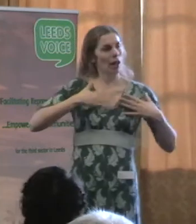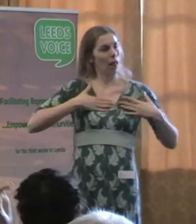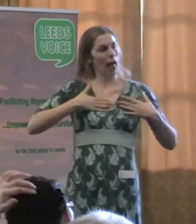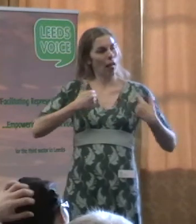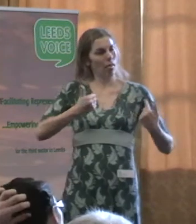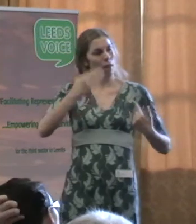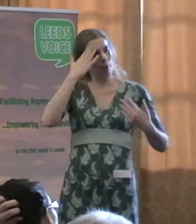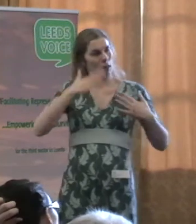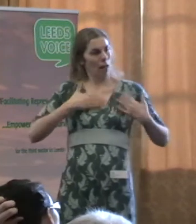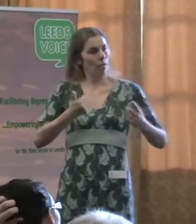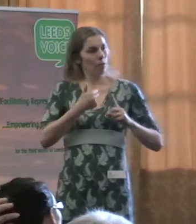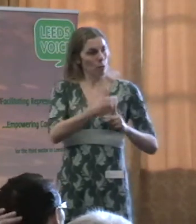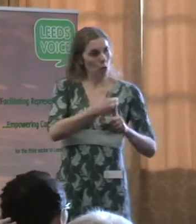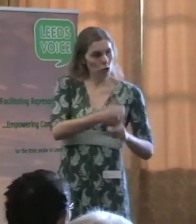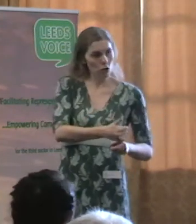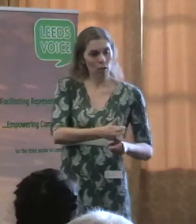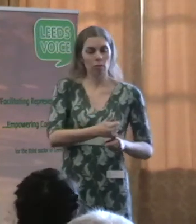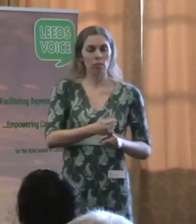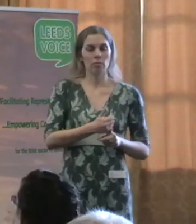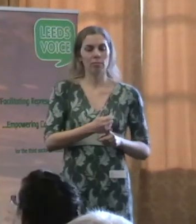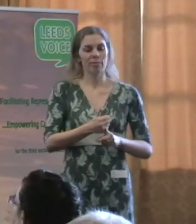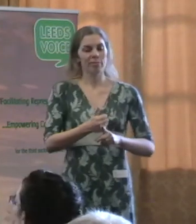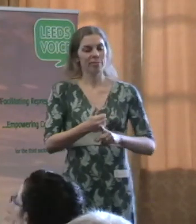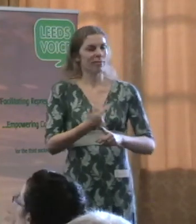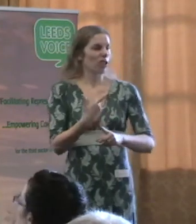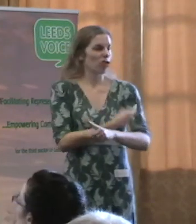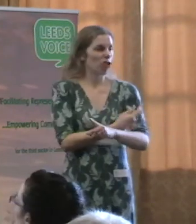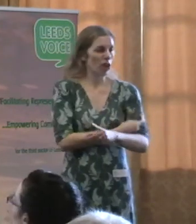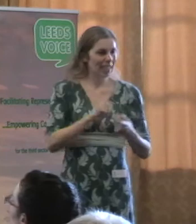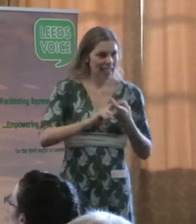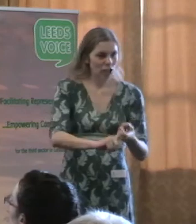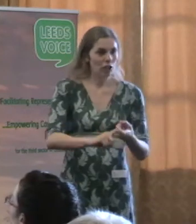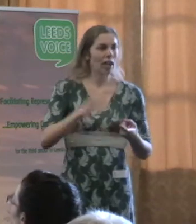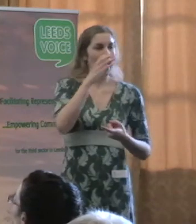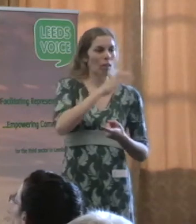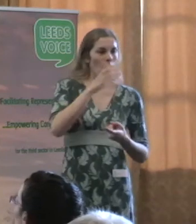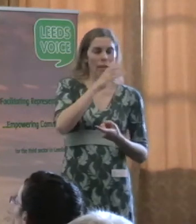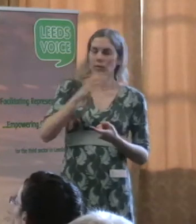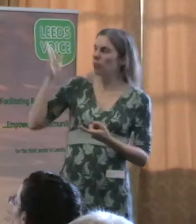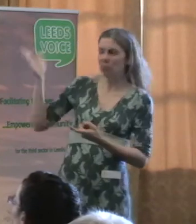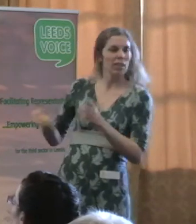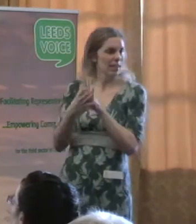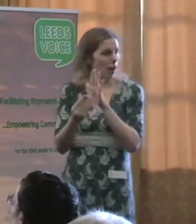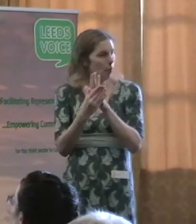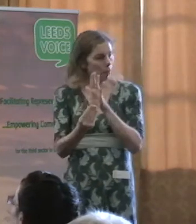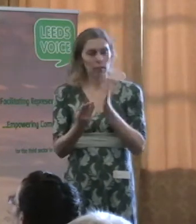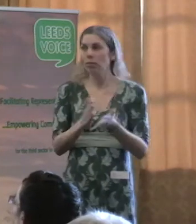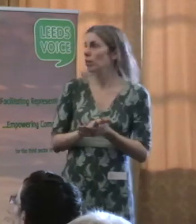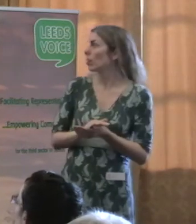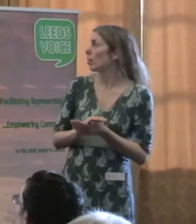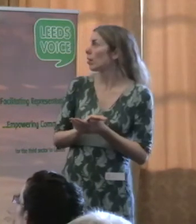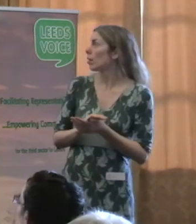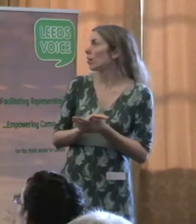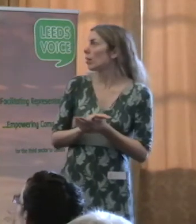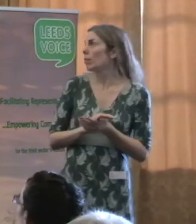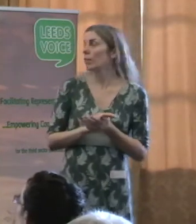misuse, alcohol, social exclusion. I've just put a few examples. Now, the ones I've put up, the primary commissioning